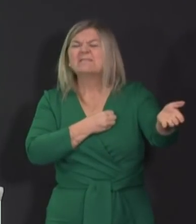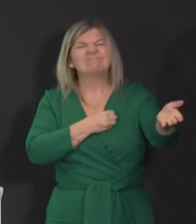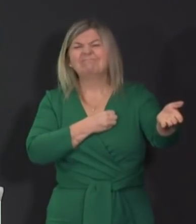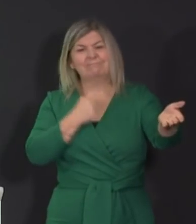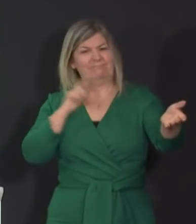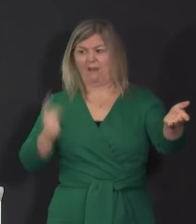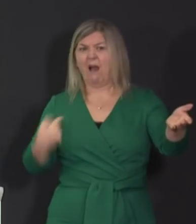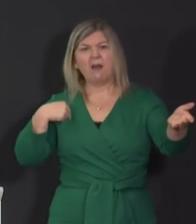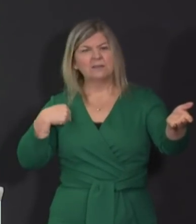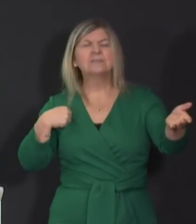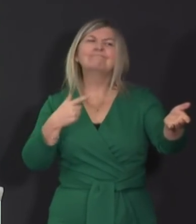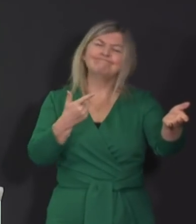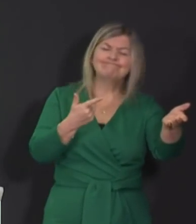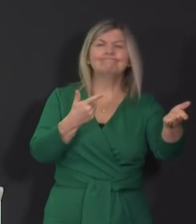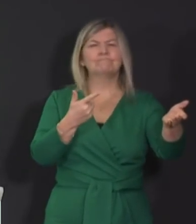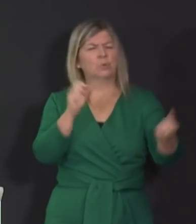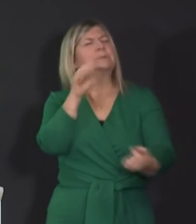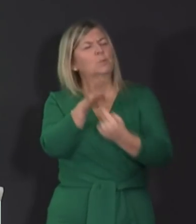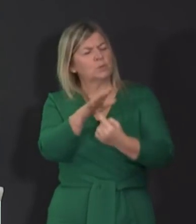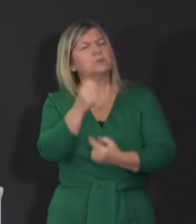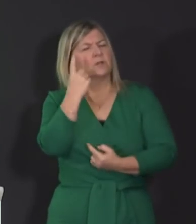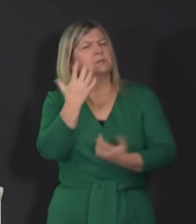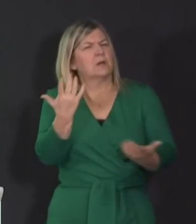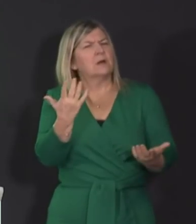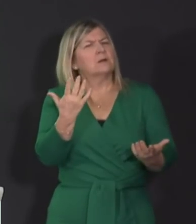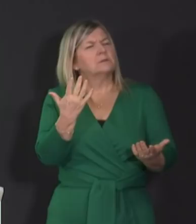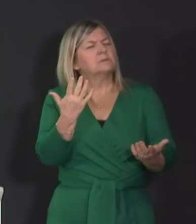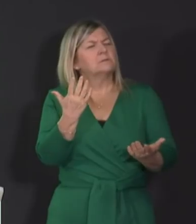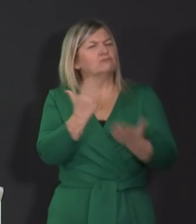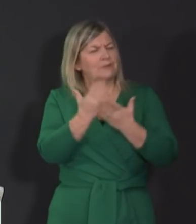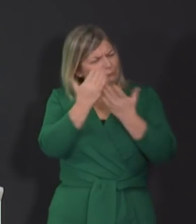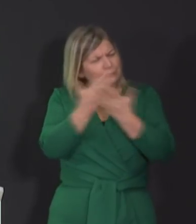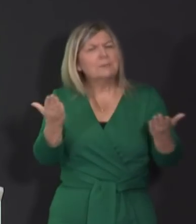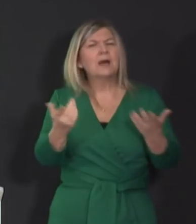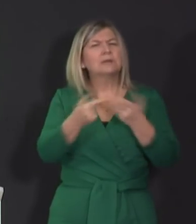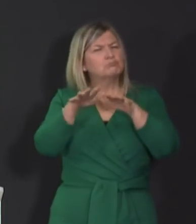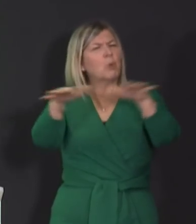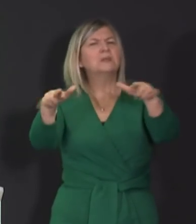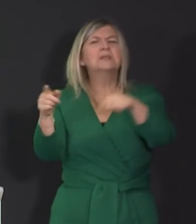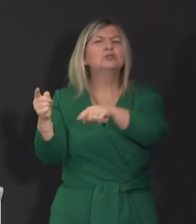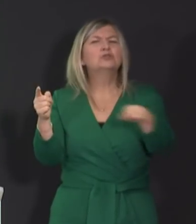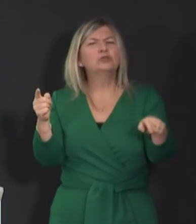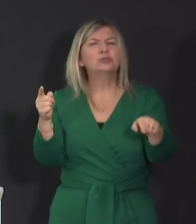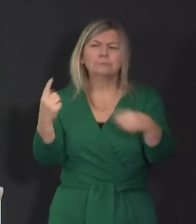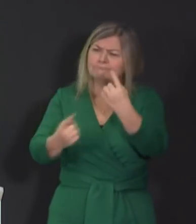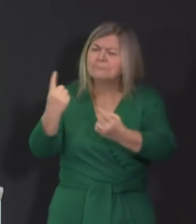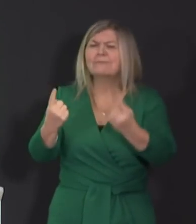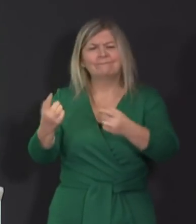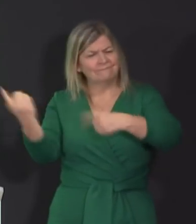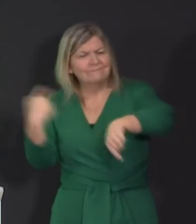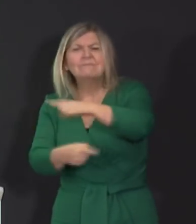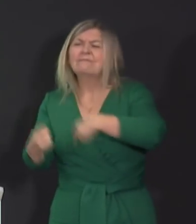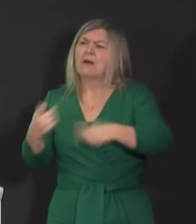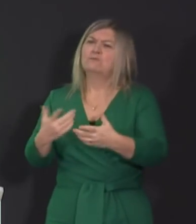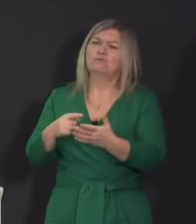obviously for public health reasons, but I think also out of respect for the rest of the population living under really heavy restrictions, that